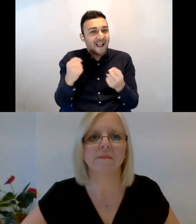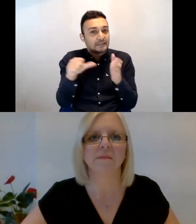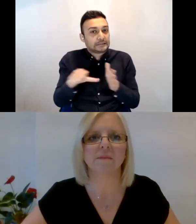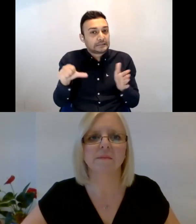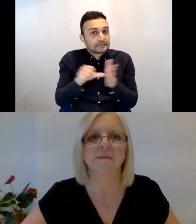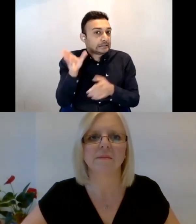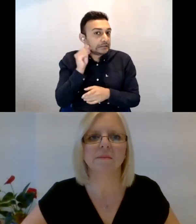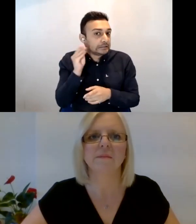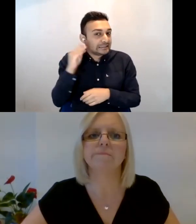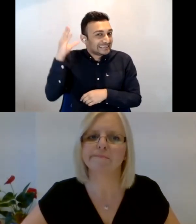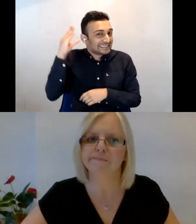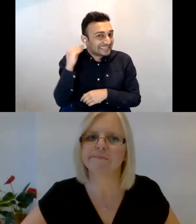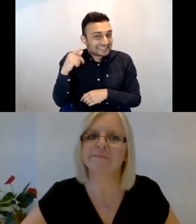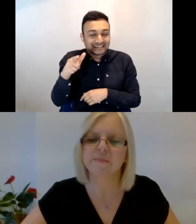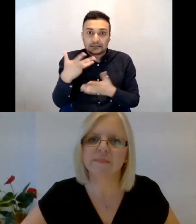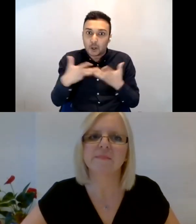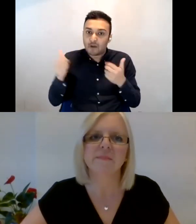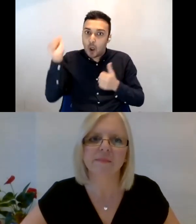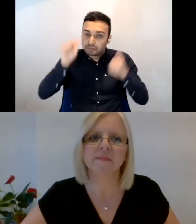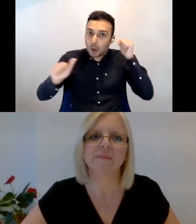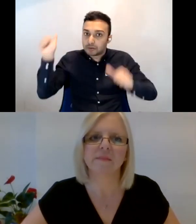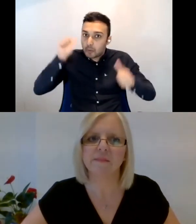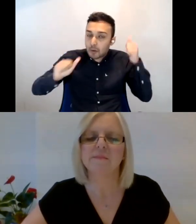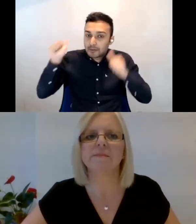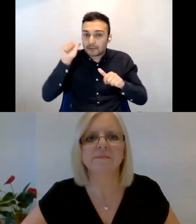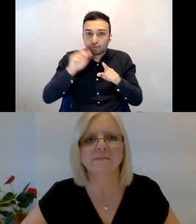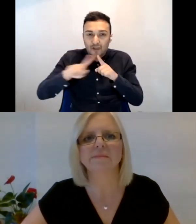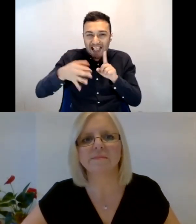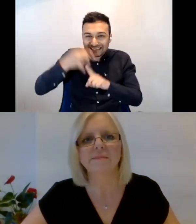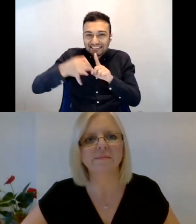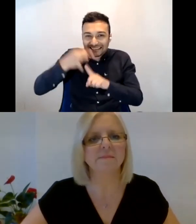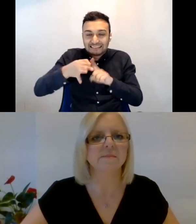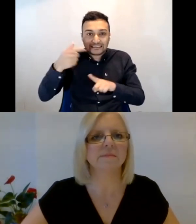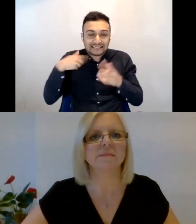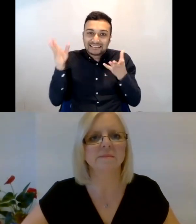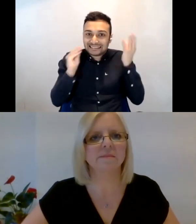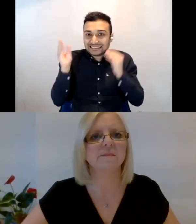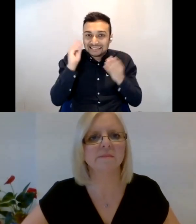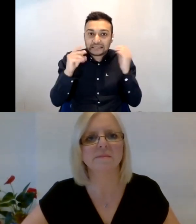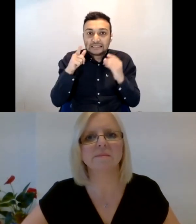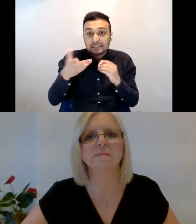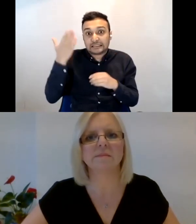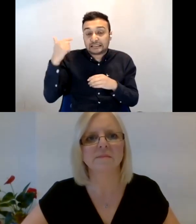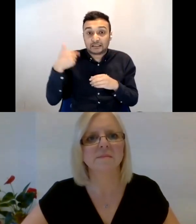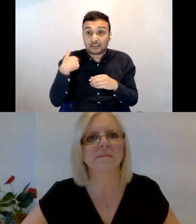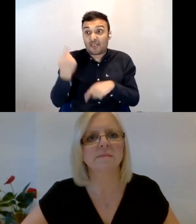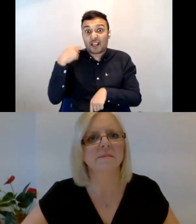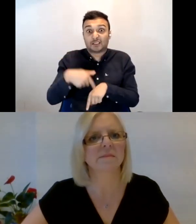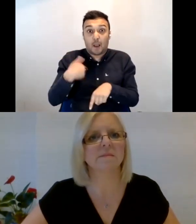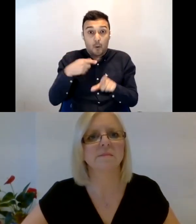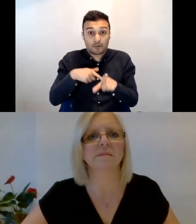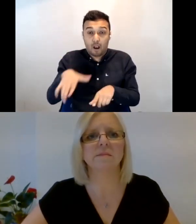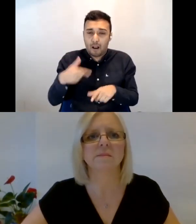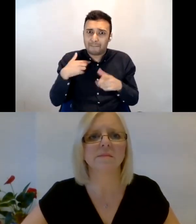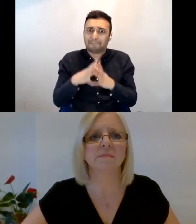lots of like operation, operations to try and improve my hearing. Um, and it was basically just a huge part of my life. Um, I